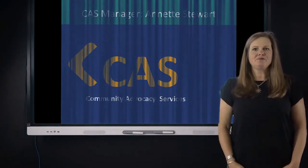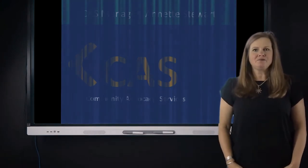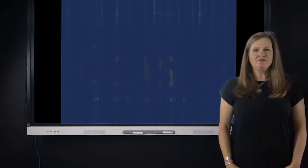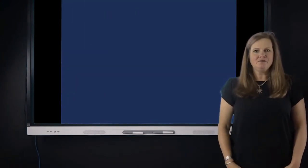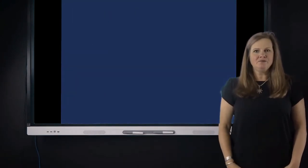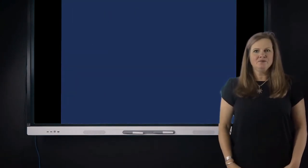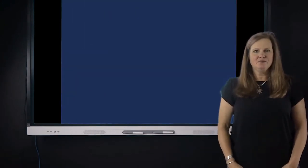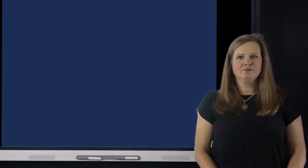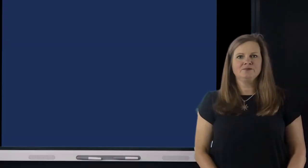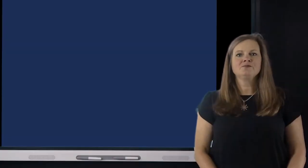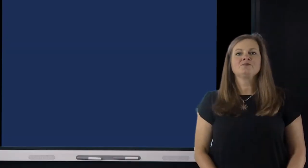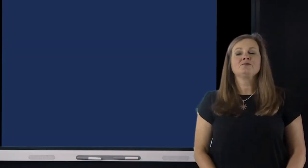the CAS Group.